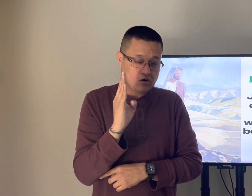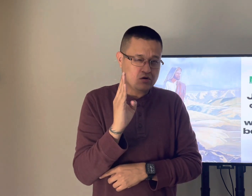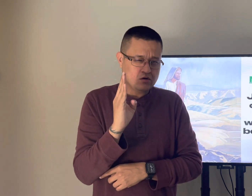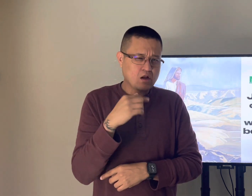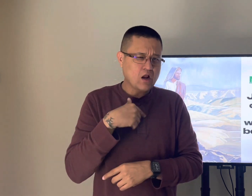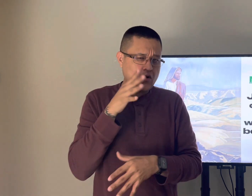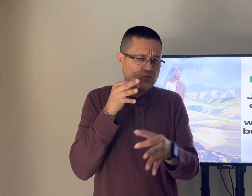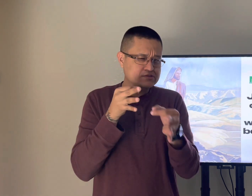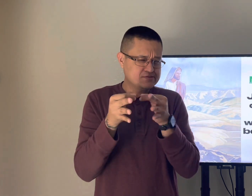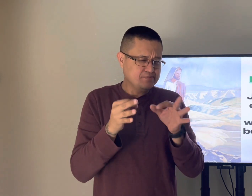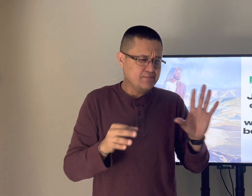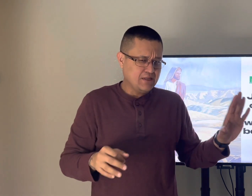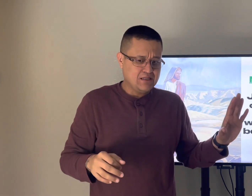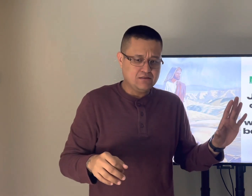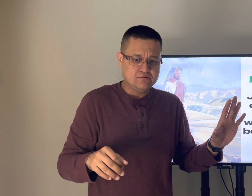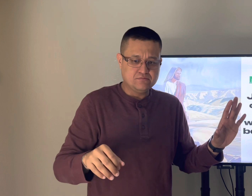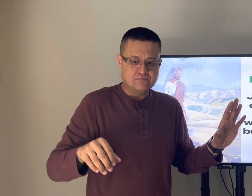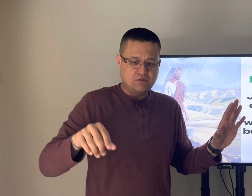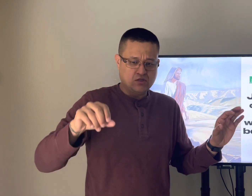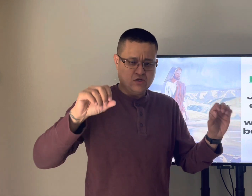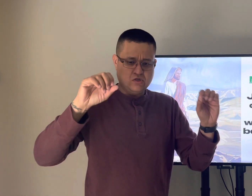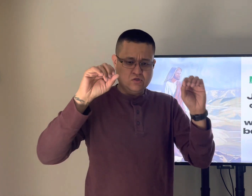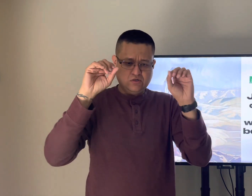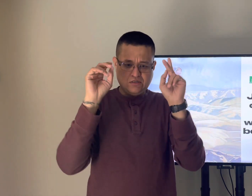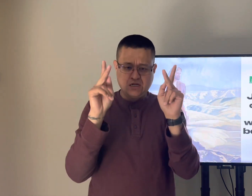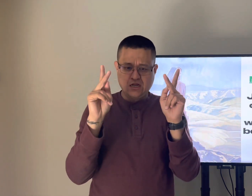he was fully man and god we'll explain that a little bit more too